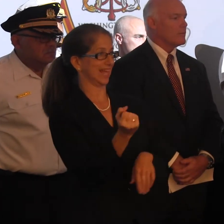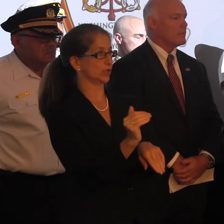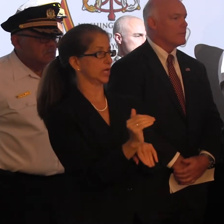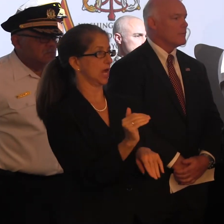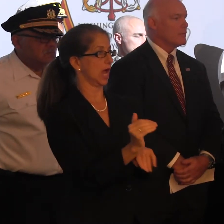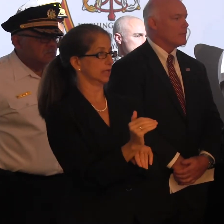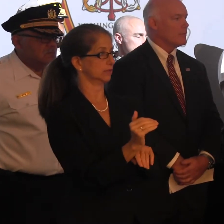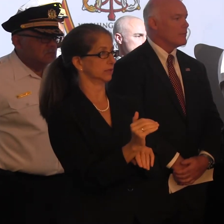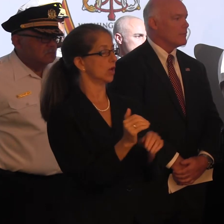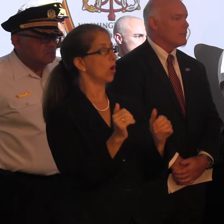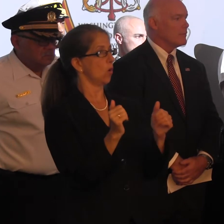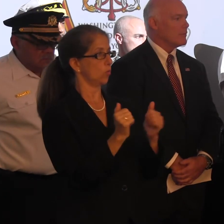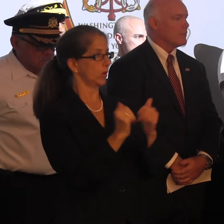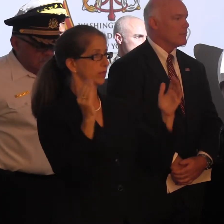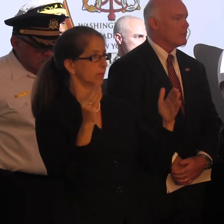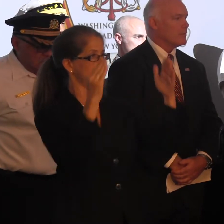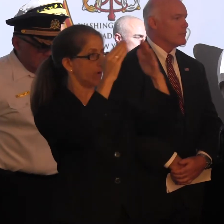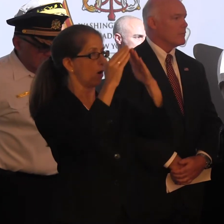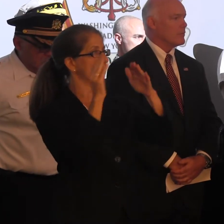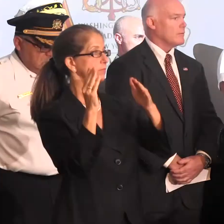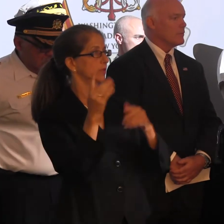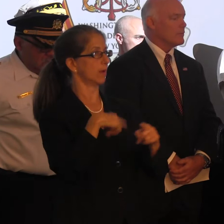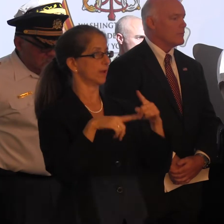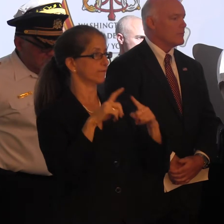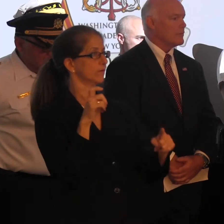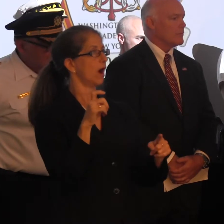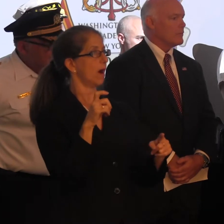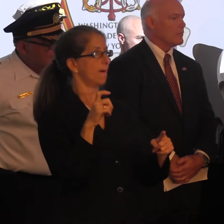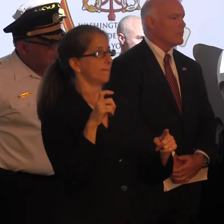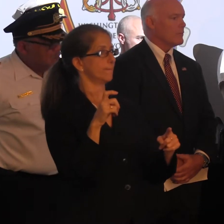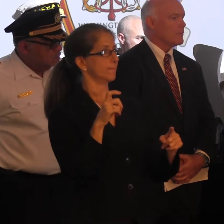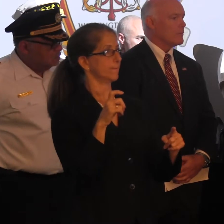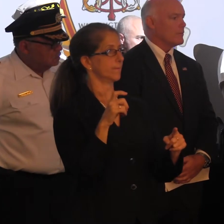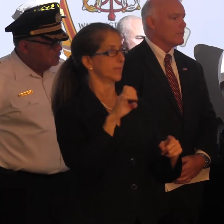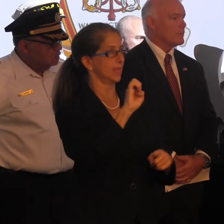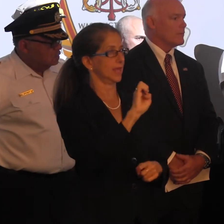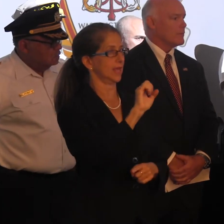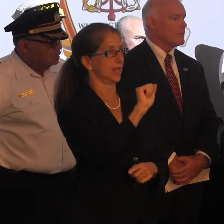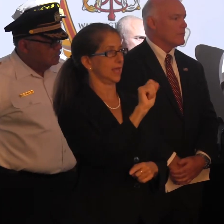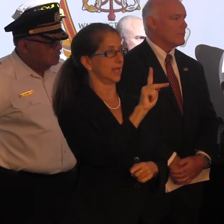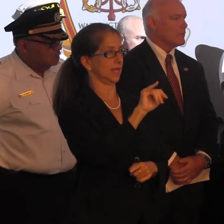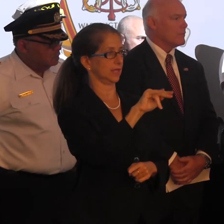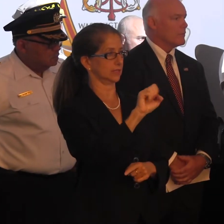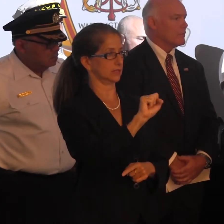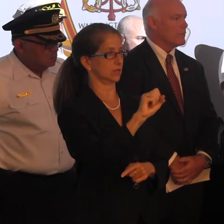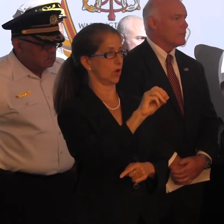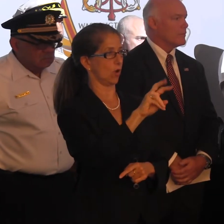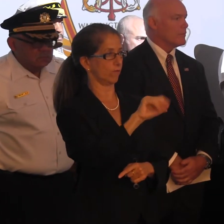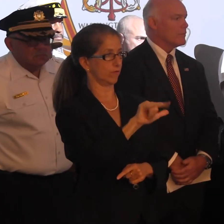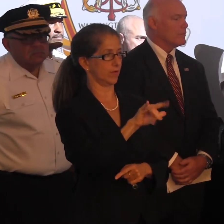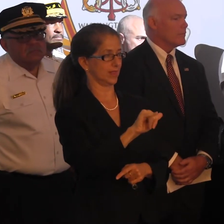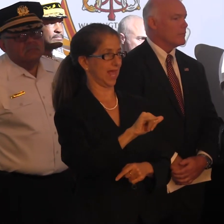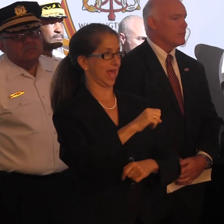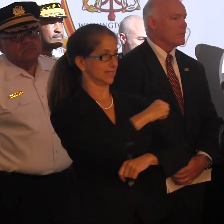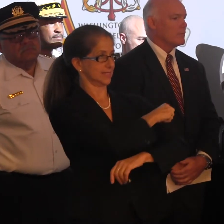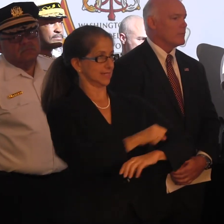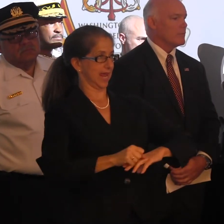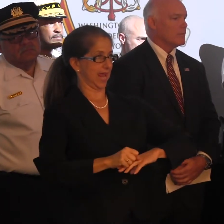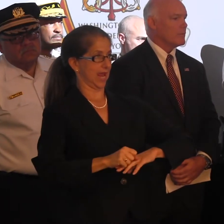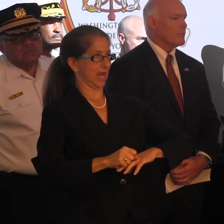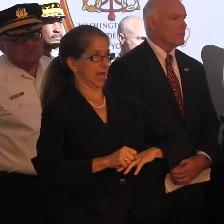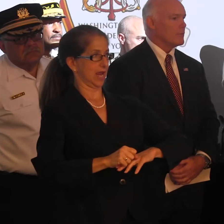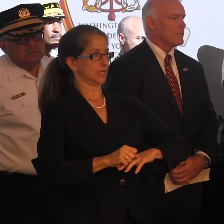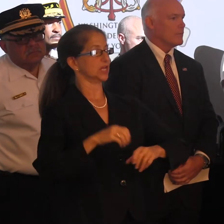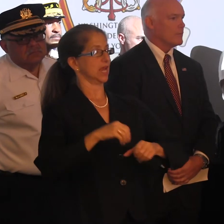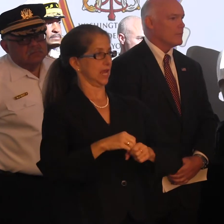with the Pope coming from Eakins Oval and the stage area, processing in